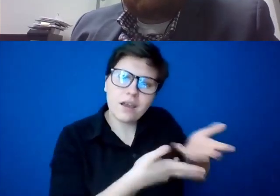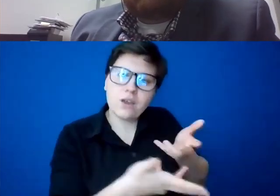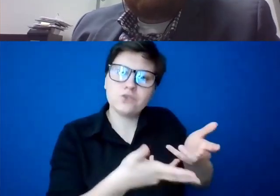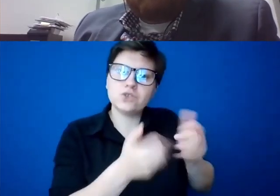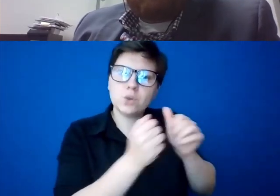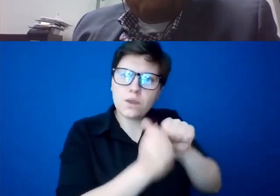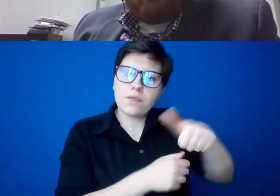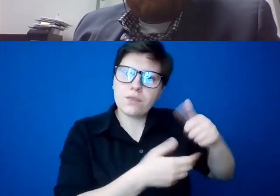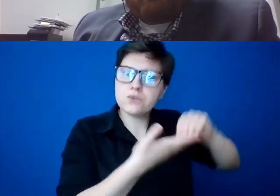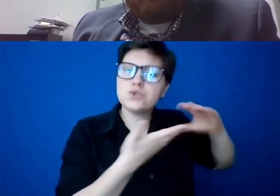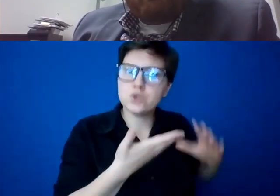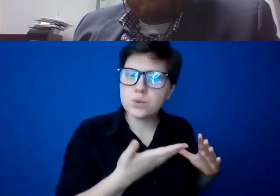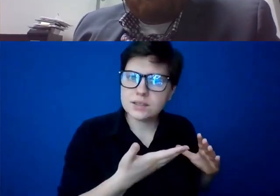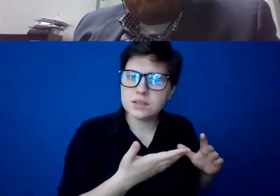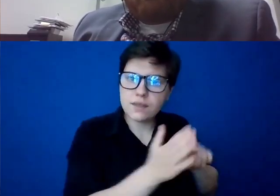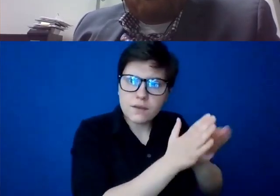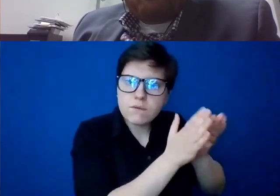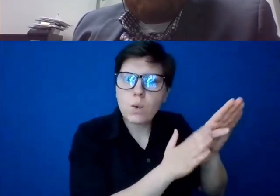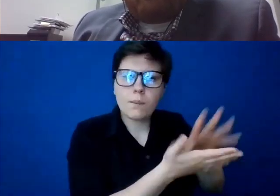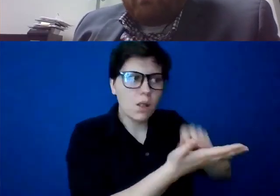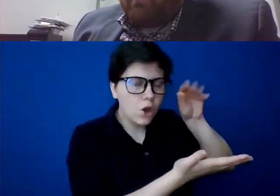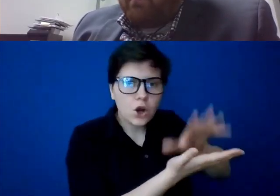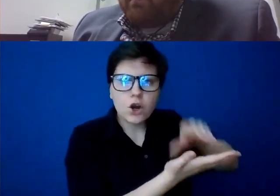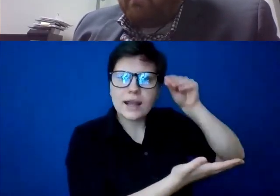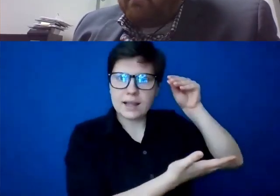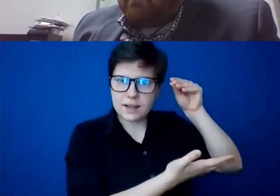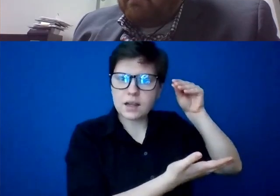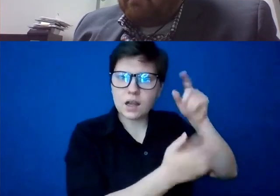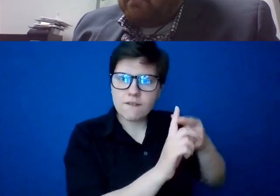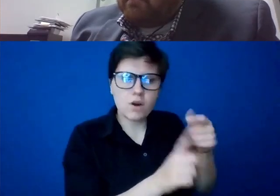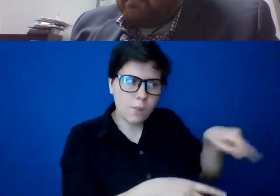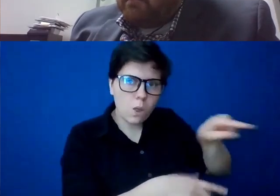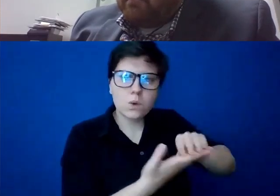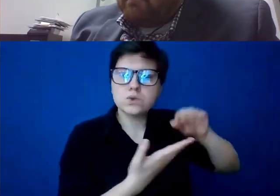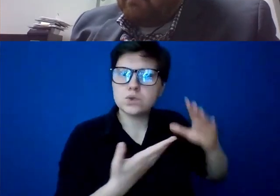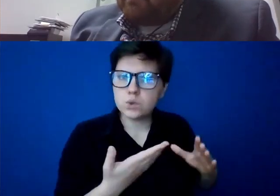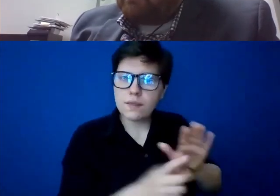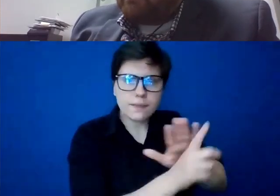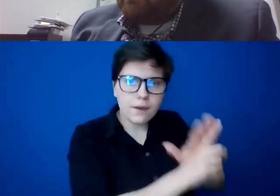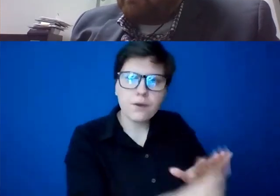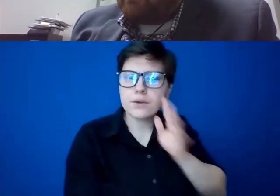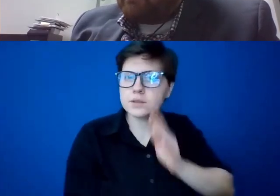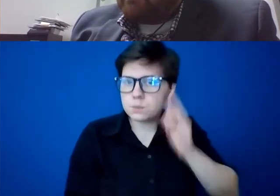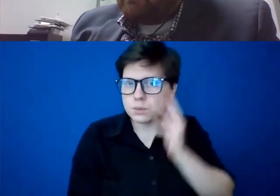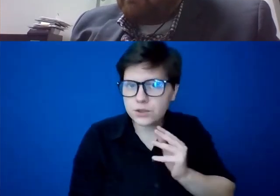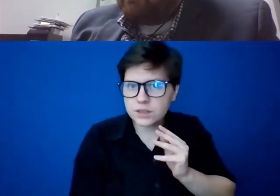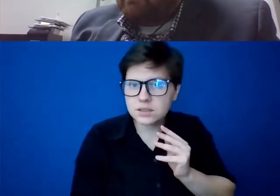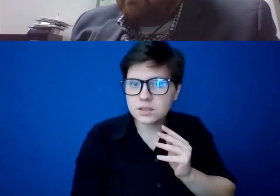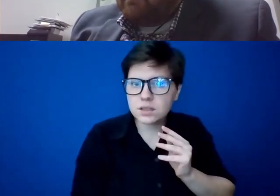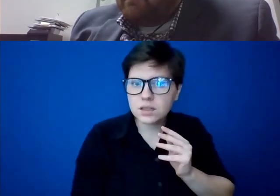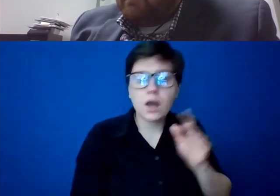that he's trying to form is learning in the sense from the students and their experience. And in the same way,